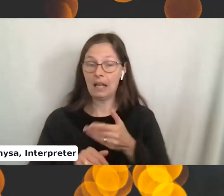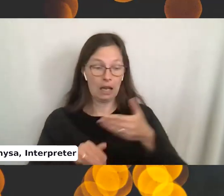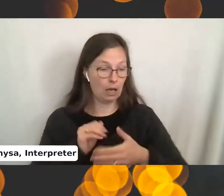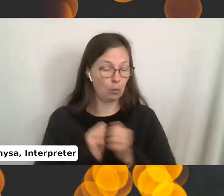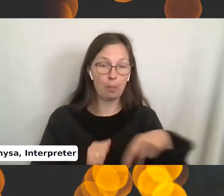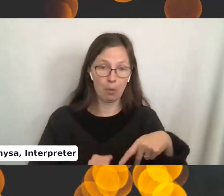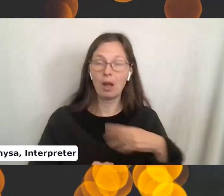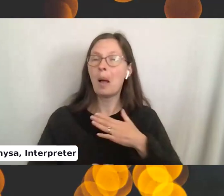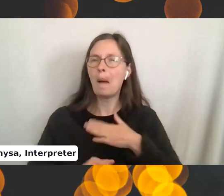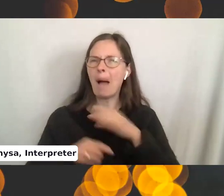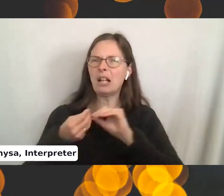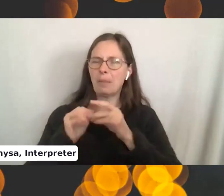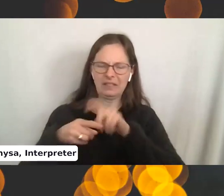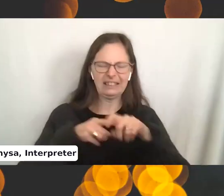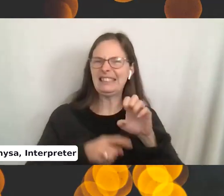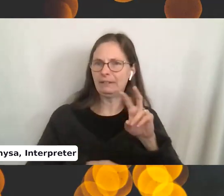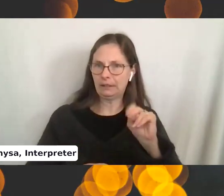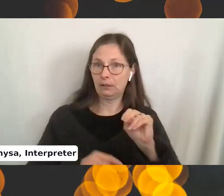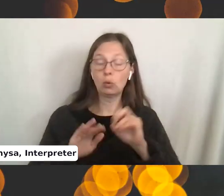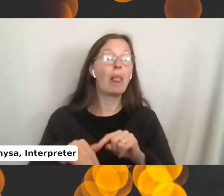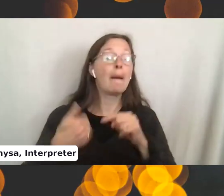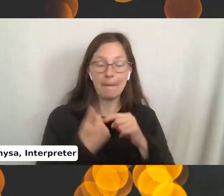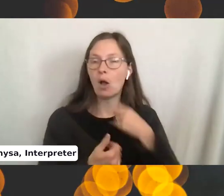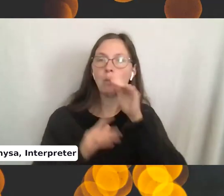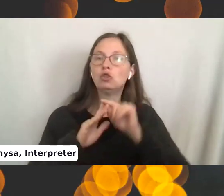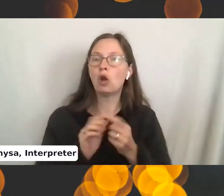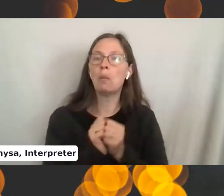On the back, I'm going to start with purl and end with knit. It's the opposite.